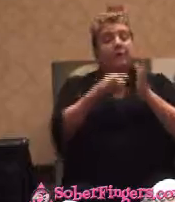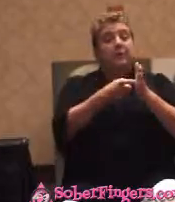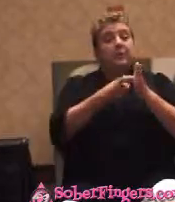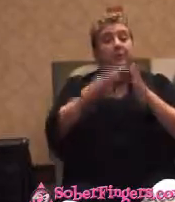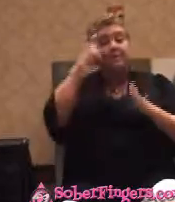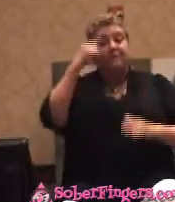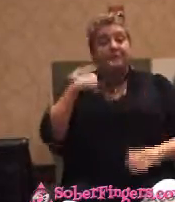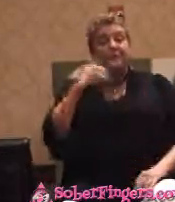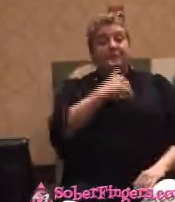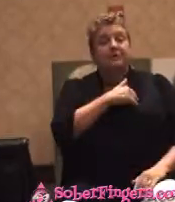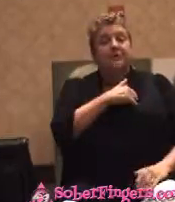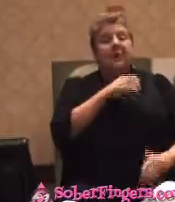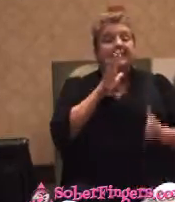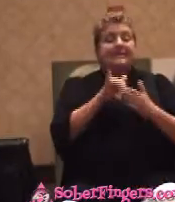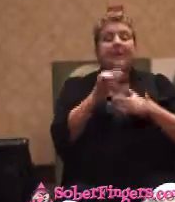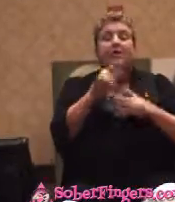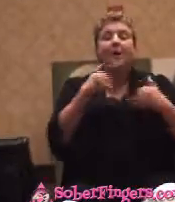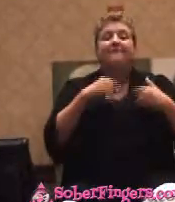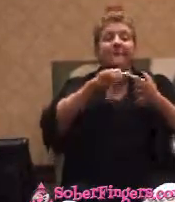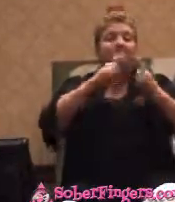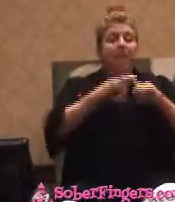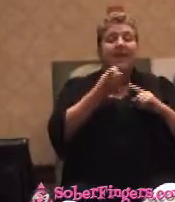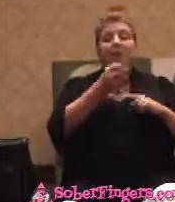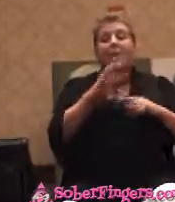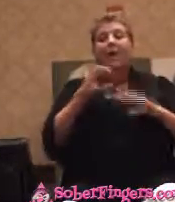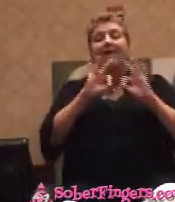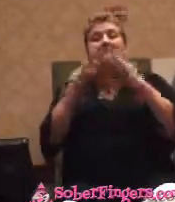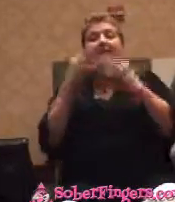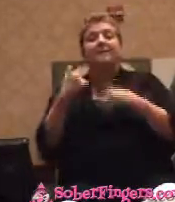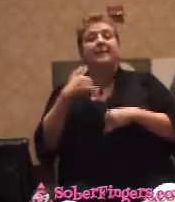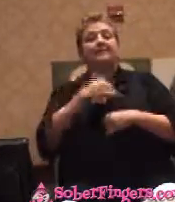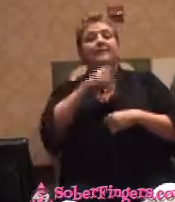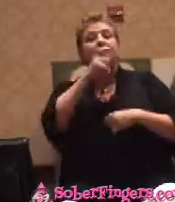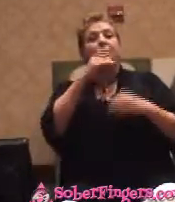is that you have a friend or family member who has a problem with alcohol. Bing!